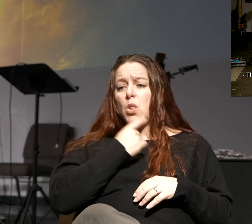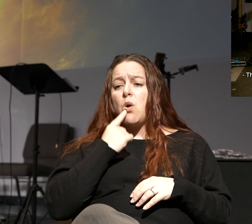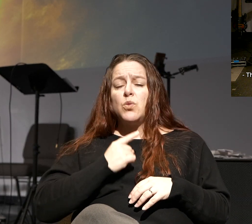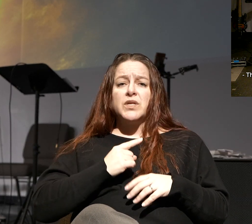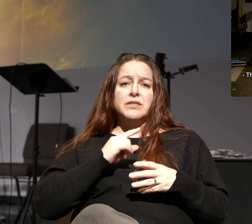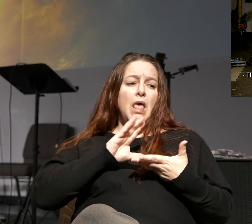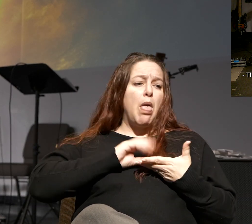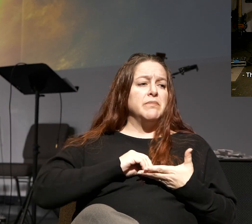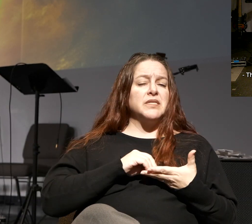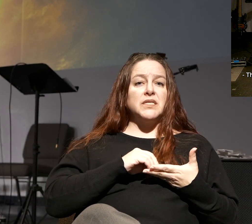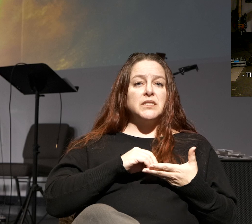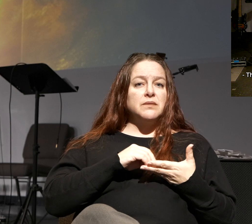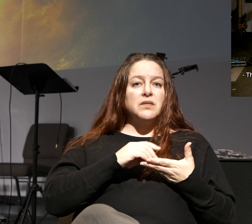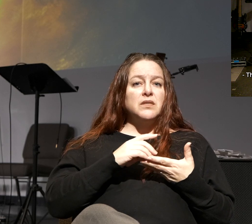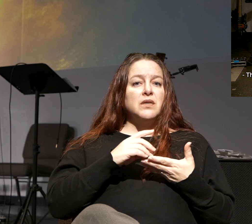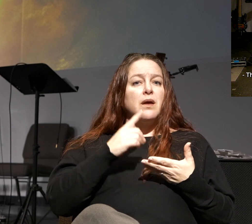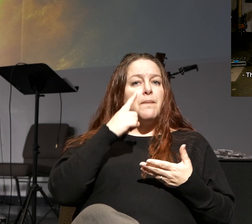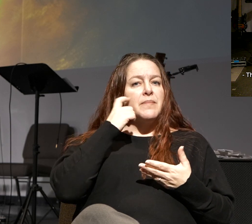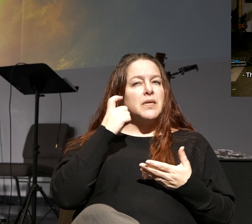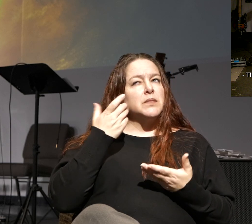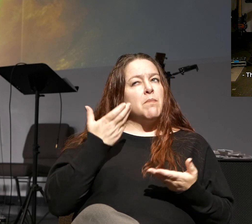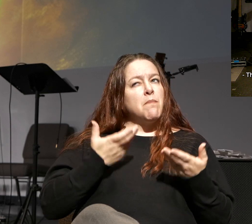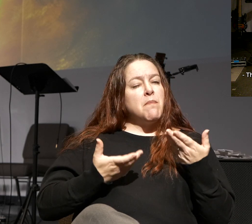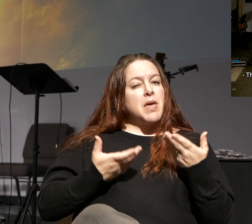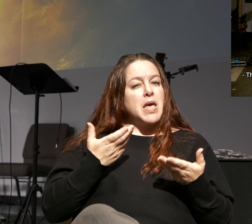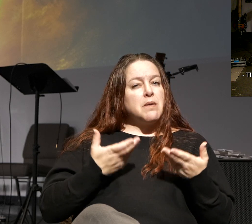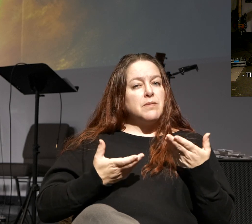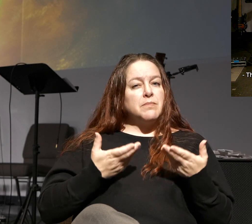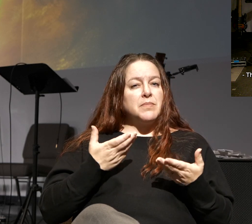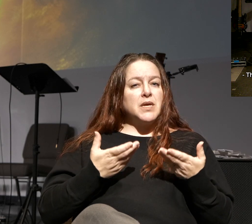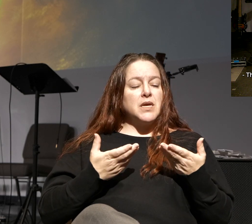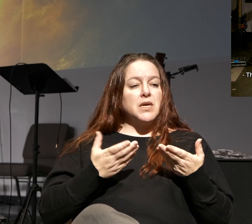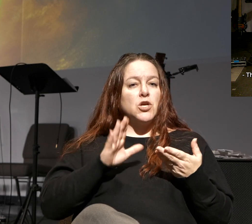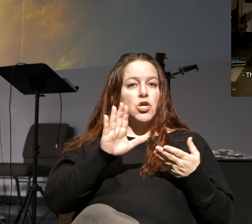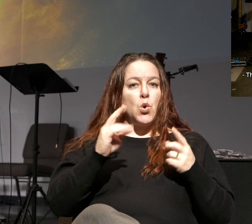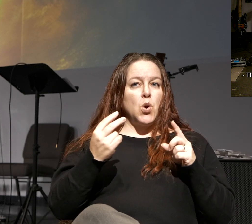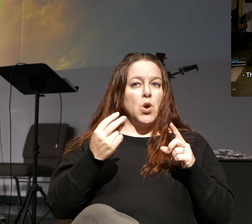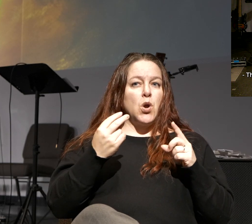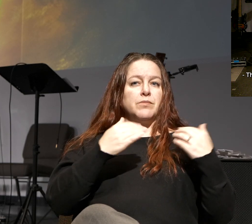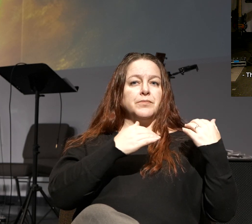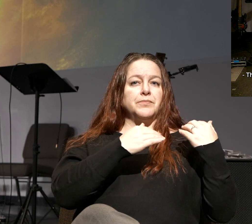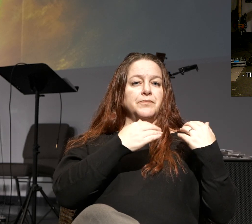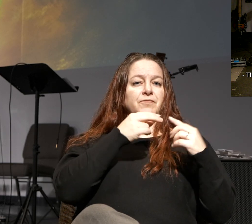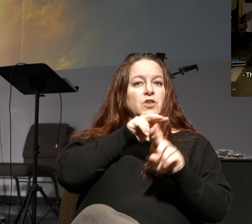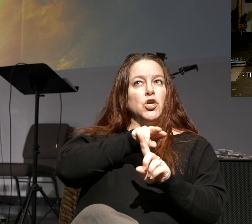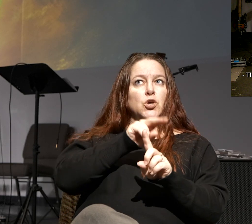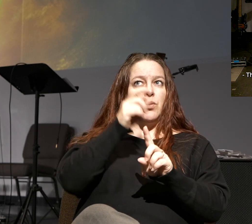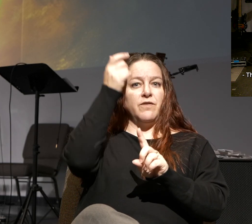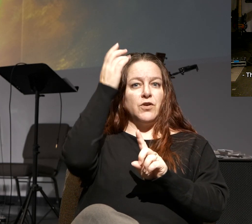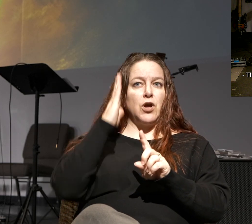loneliness, and emptiness, it's because you have probably a domesticated view of God.